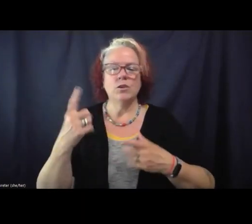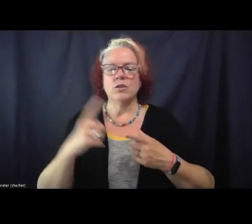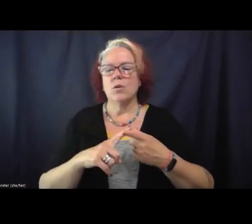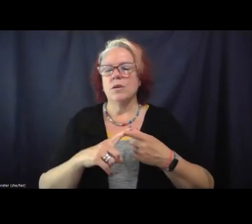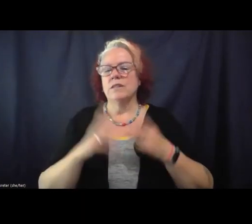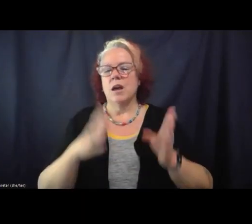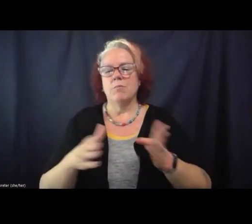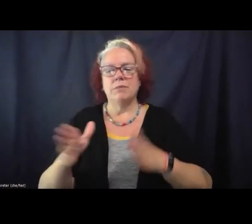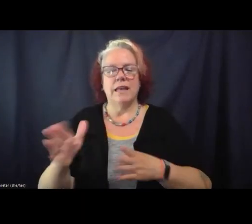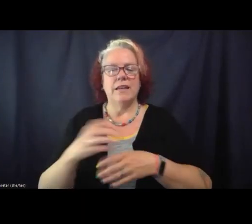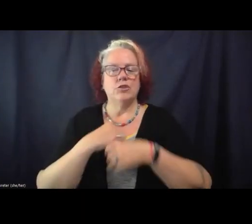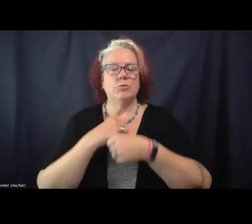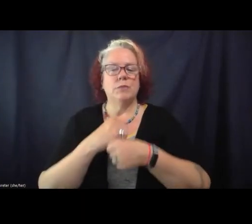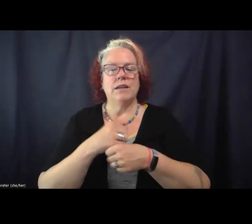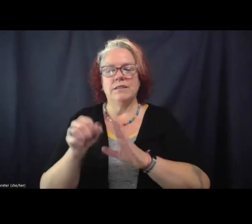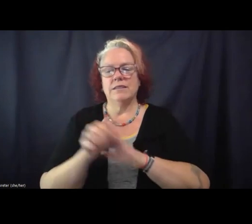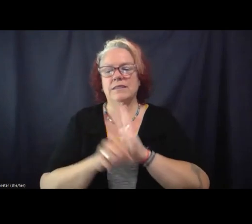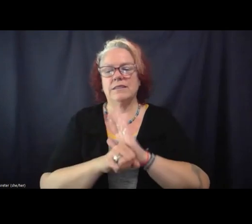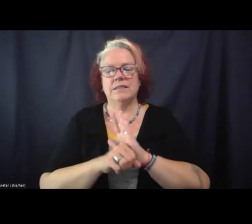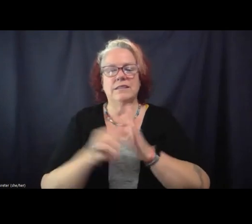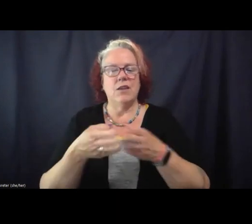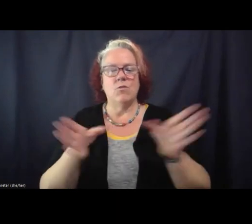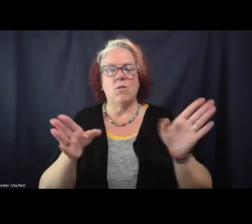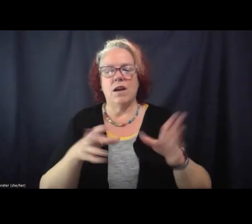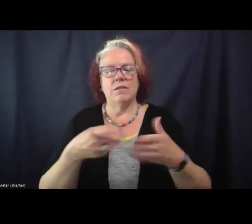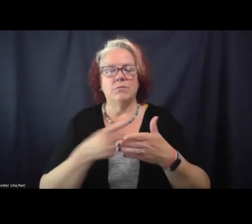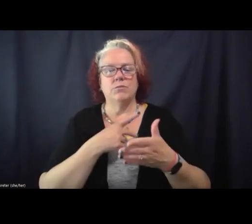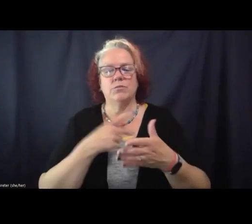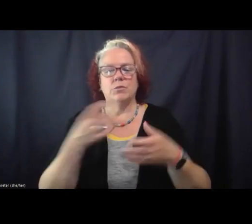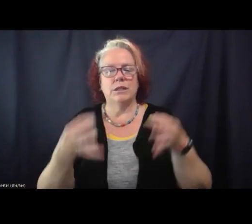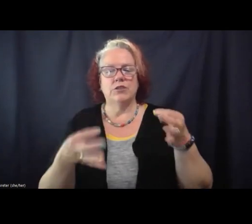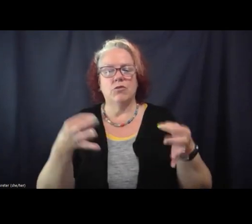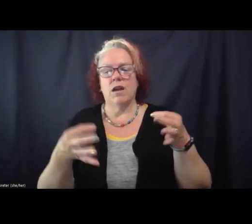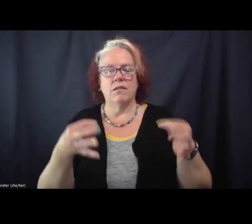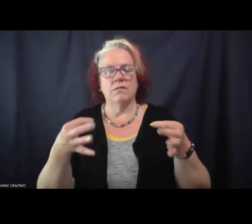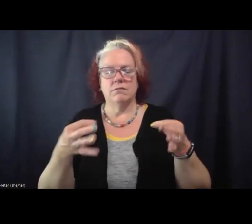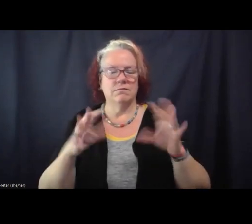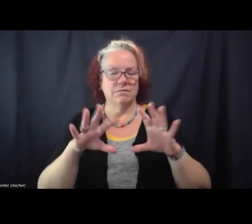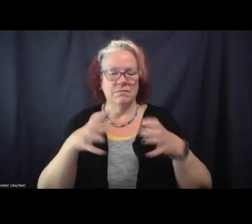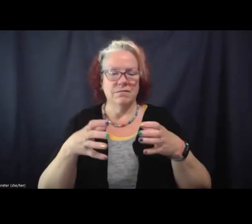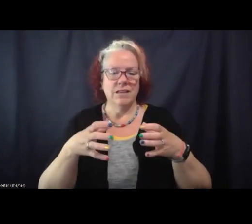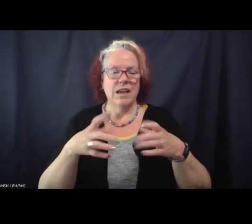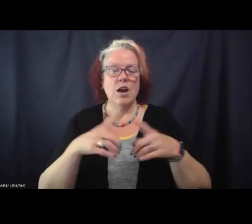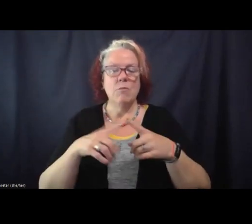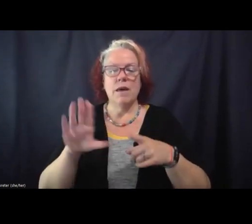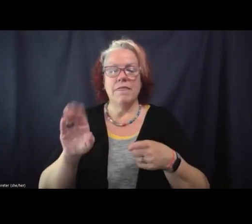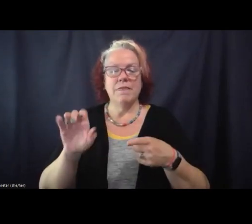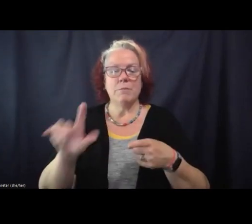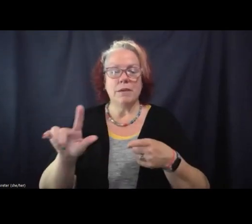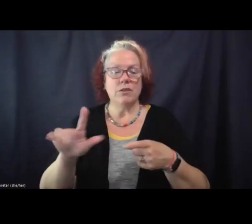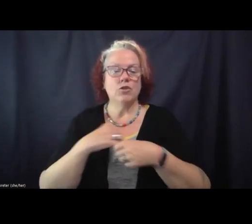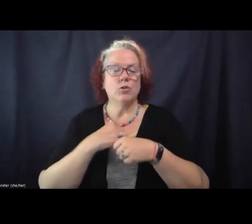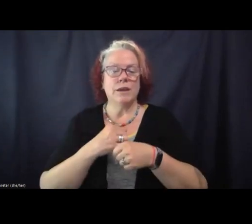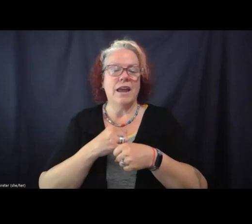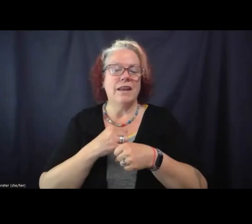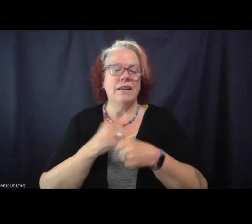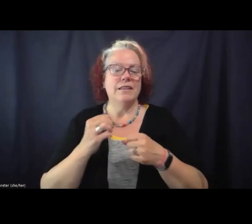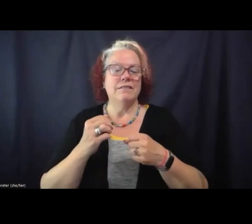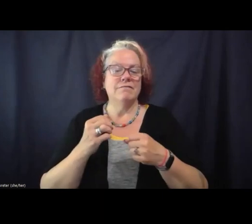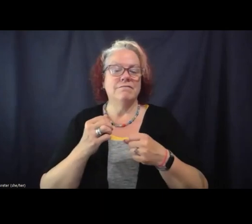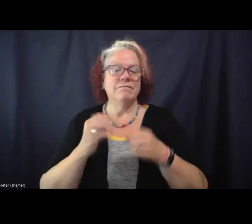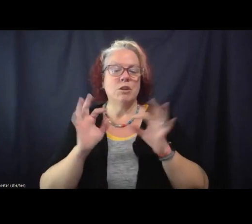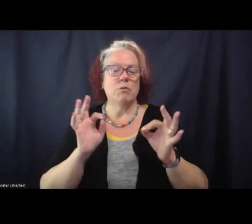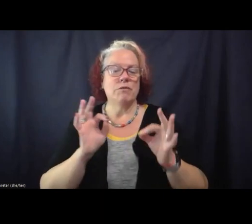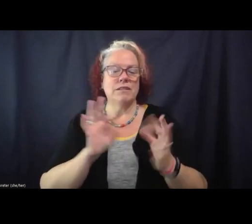in the state, but I think that the bill created the perfect option for the court to, to take that action.